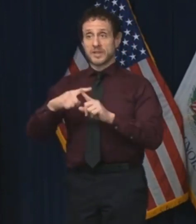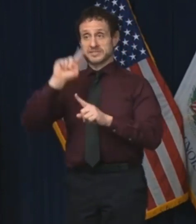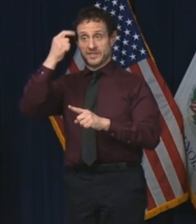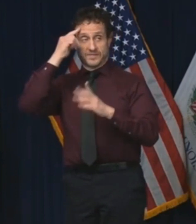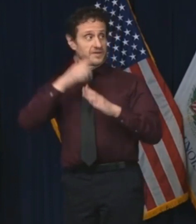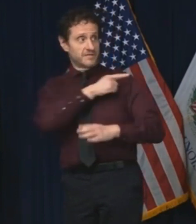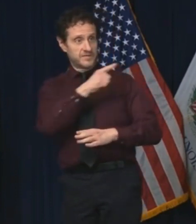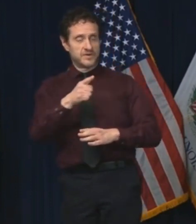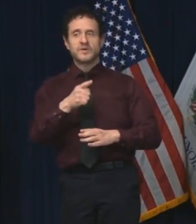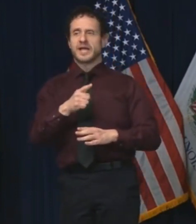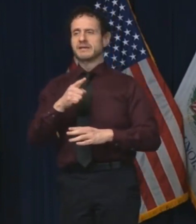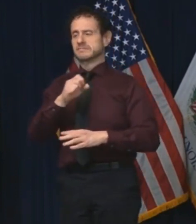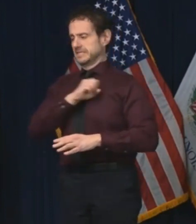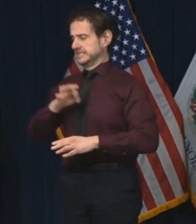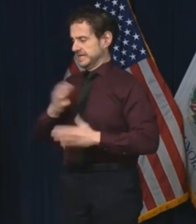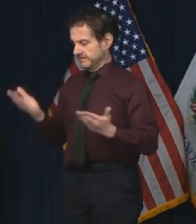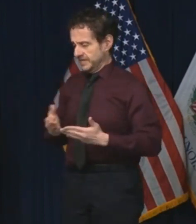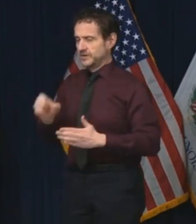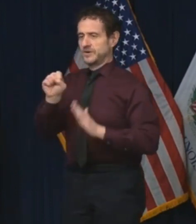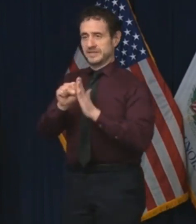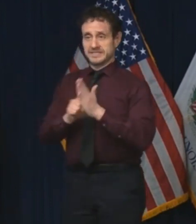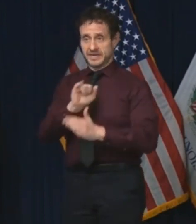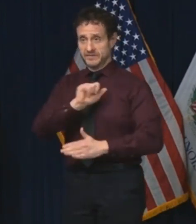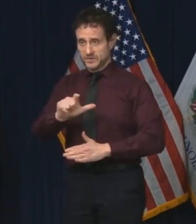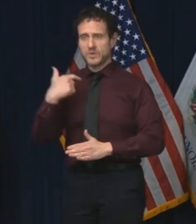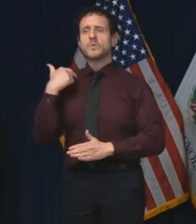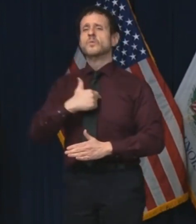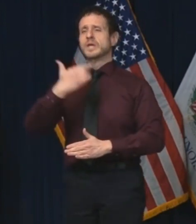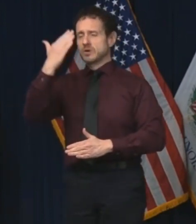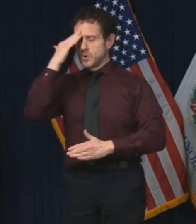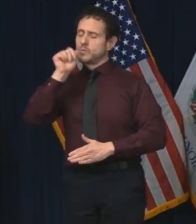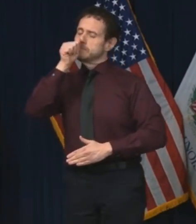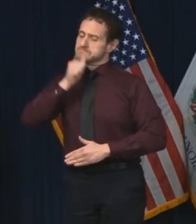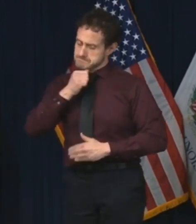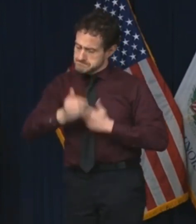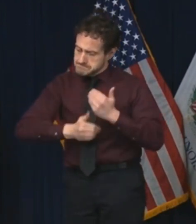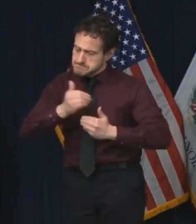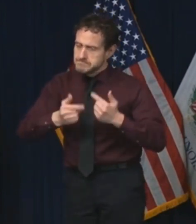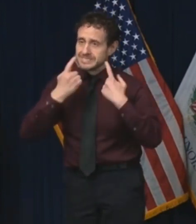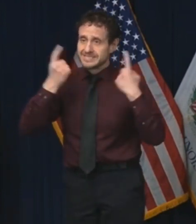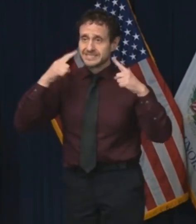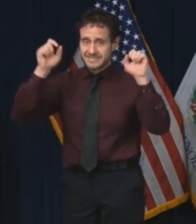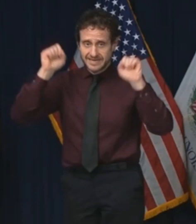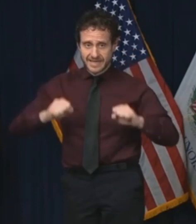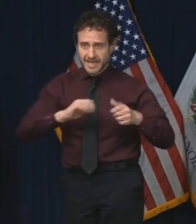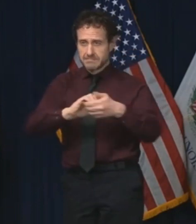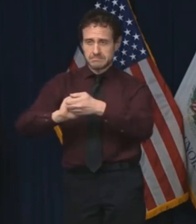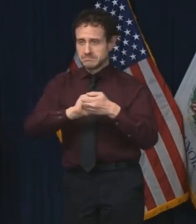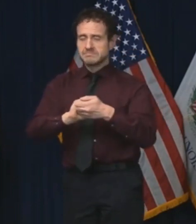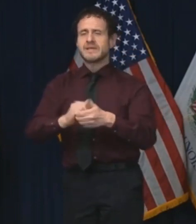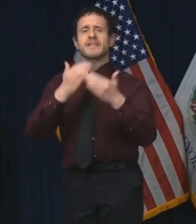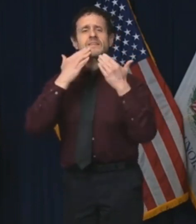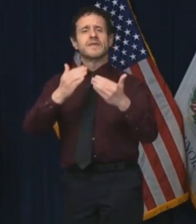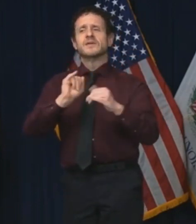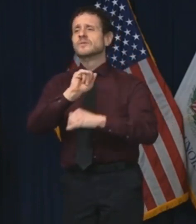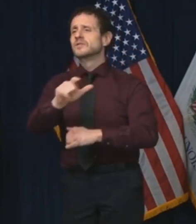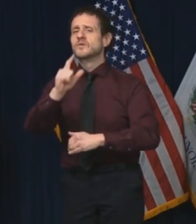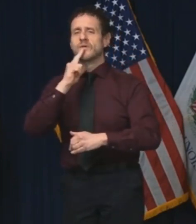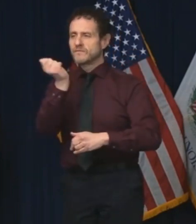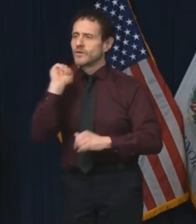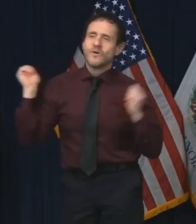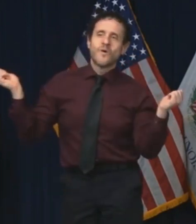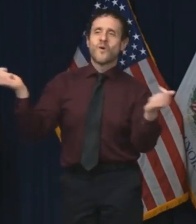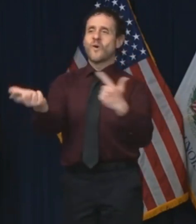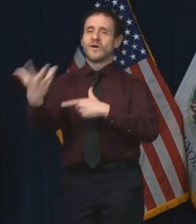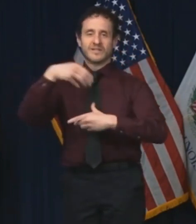we know we can get through this together. Thank you for being all in Illinois. I am